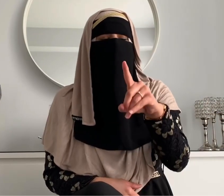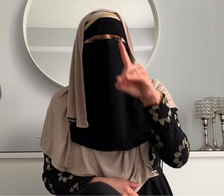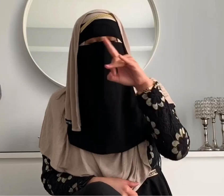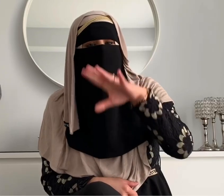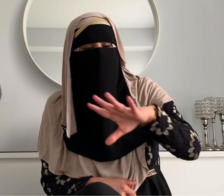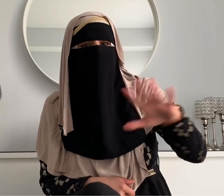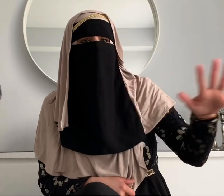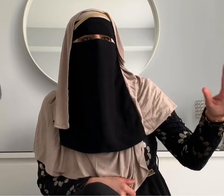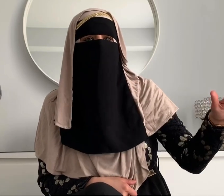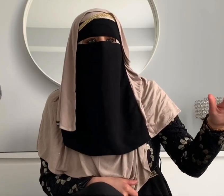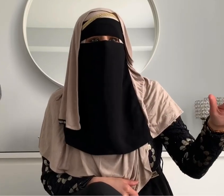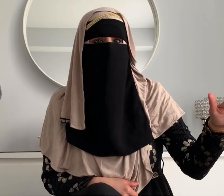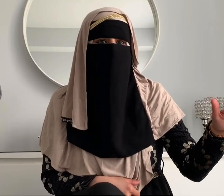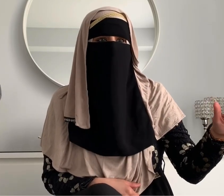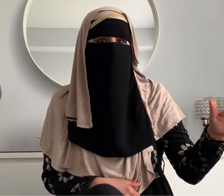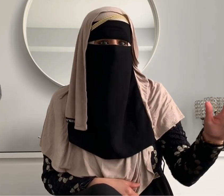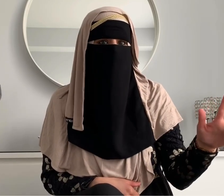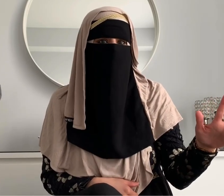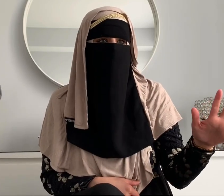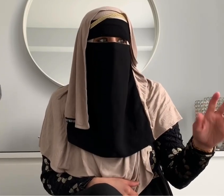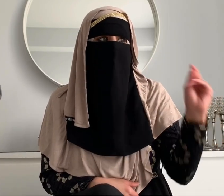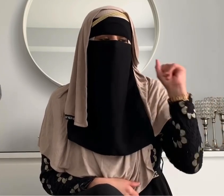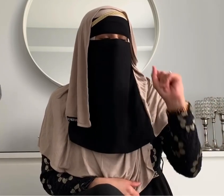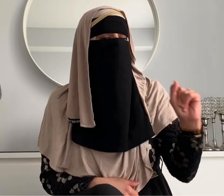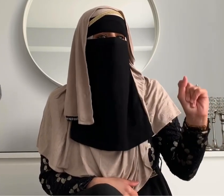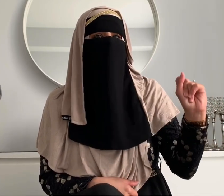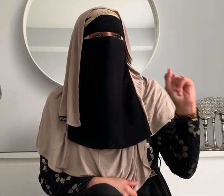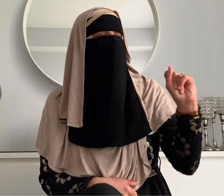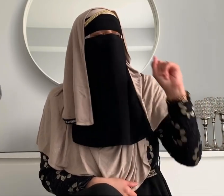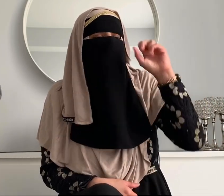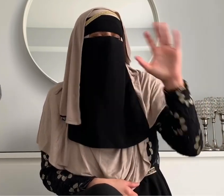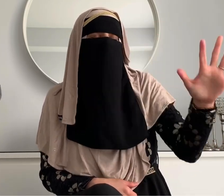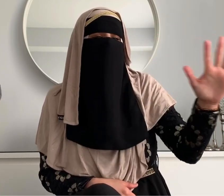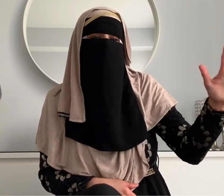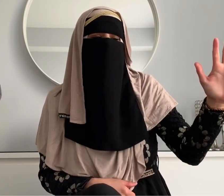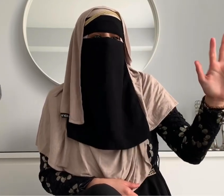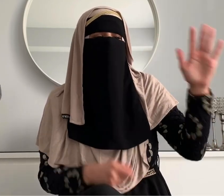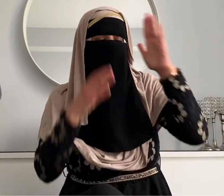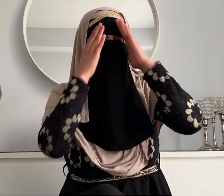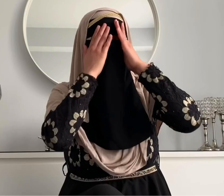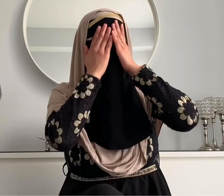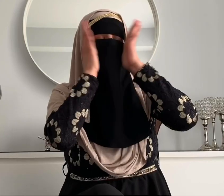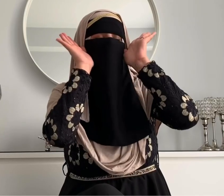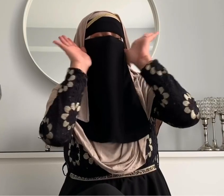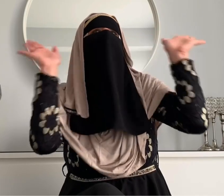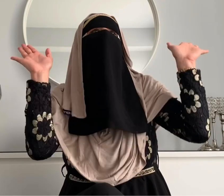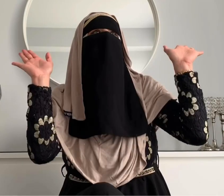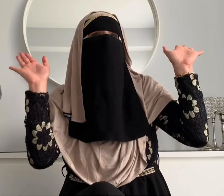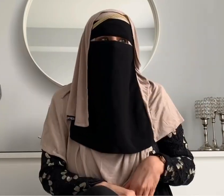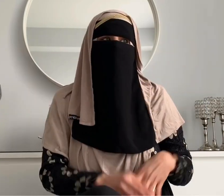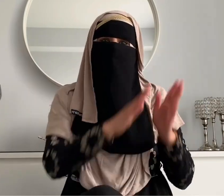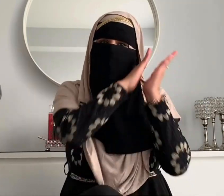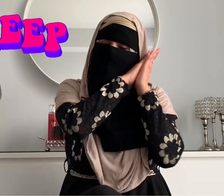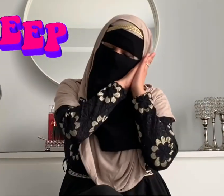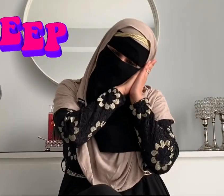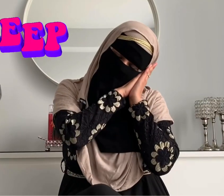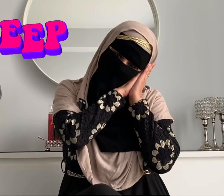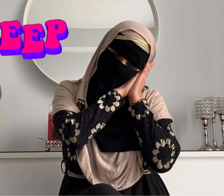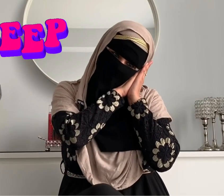might take a little bit longer than the others but once they once you see that first sign you're just like wow sleep so